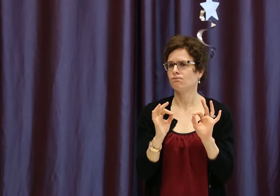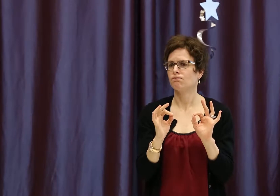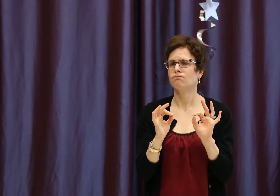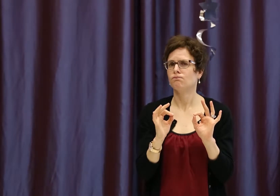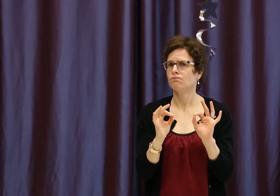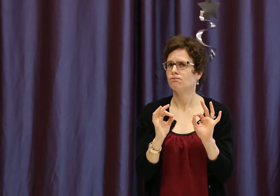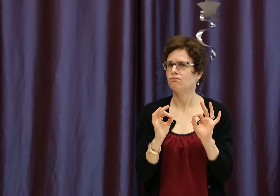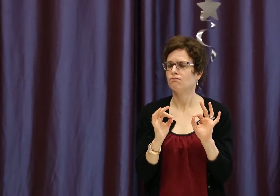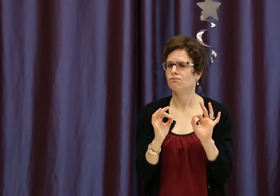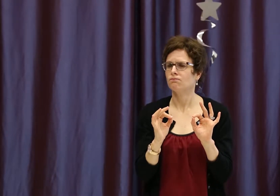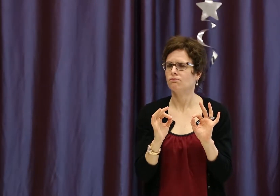hearing three-year-old.